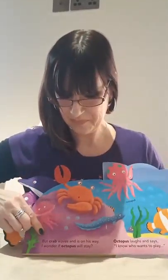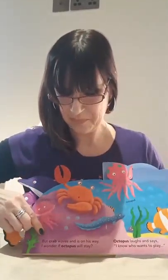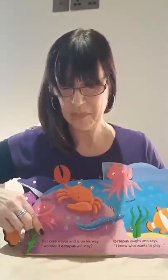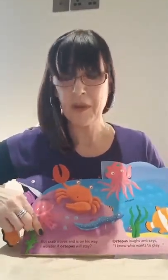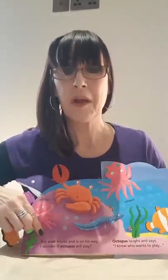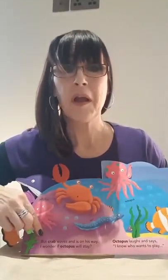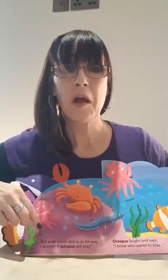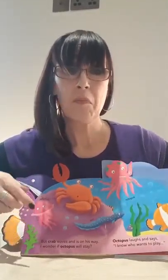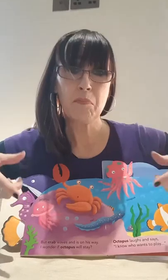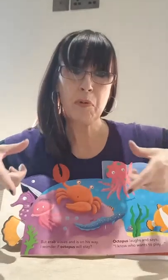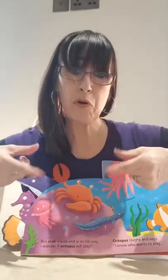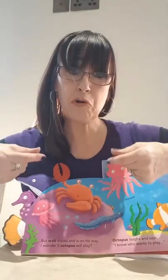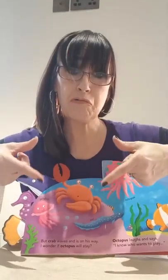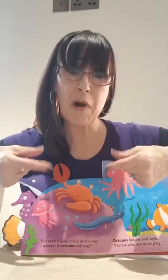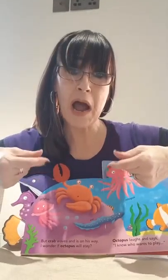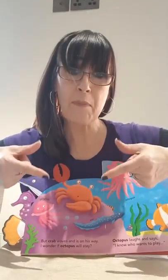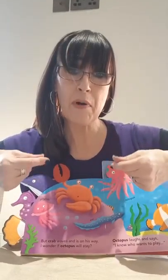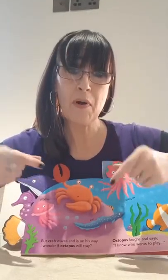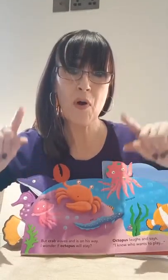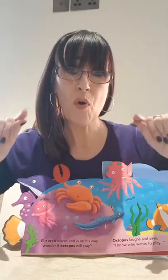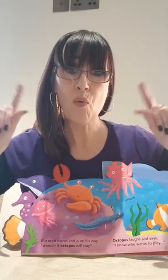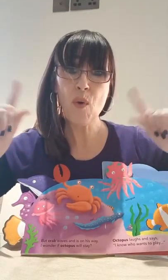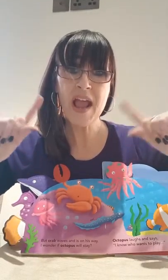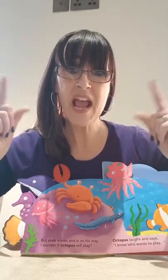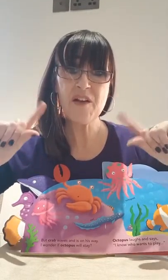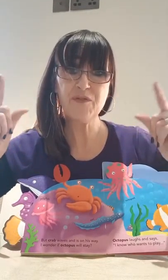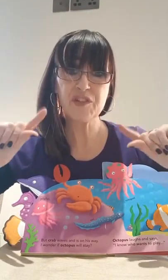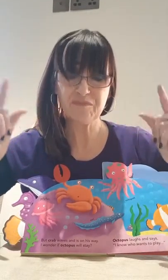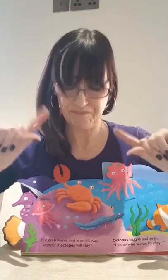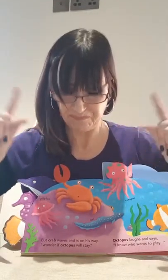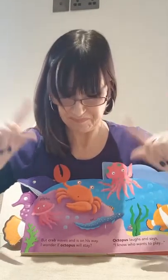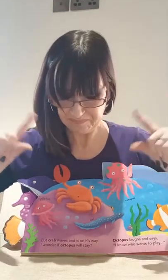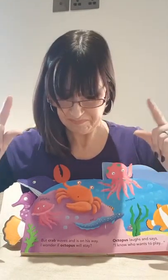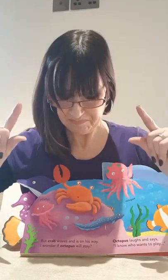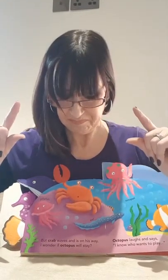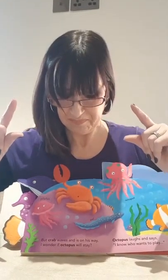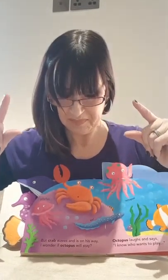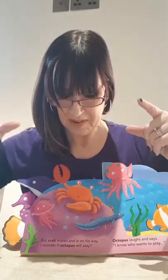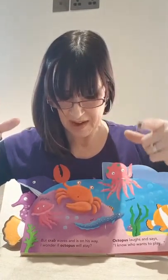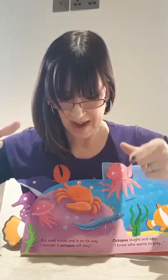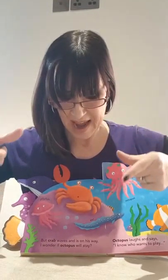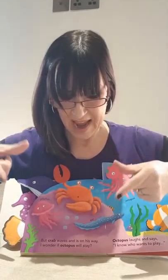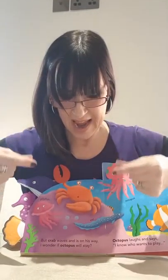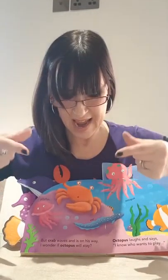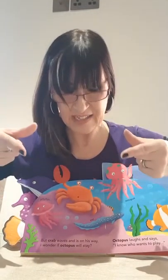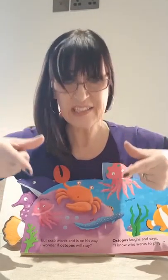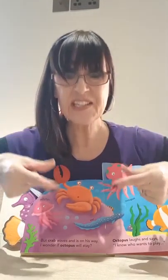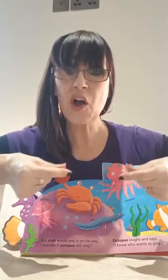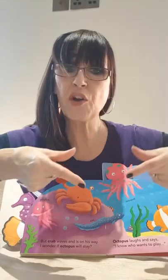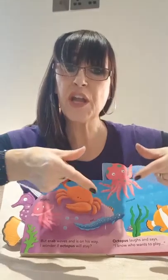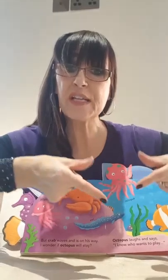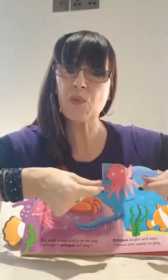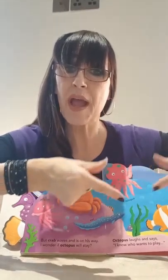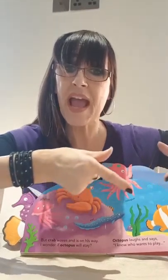But Crab waves and is on his way.